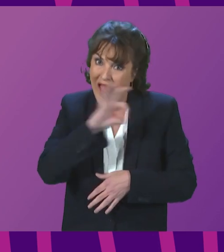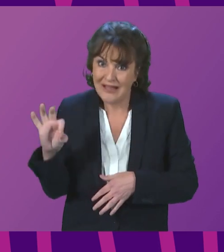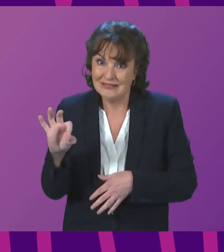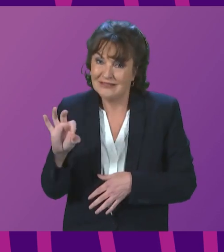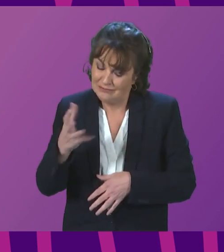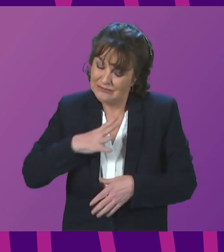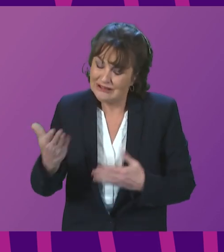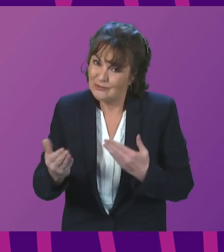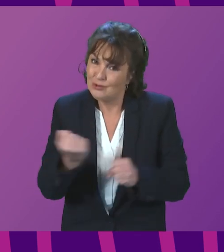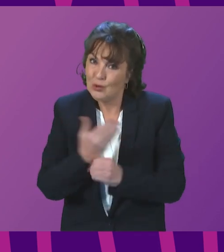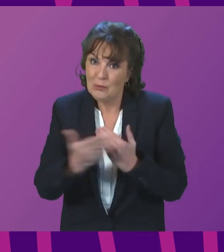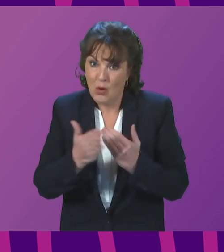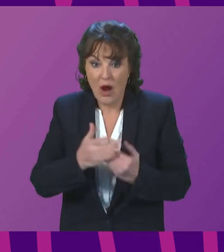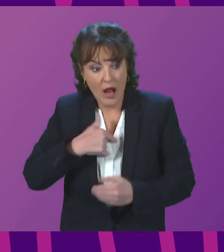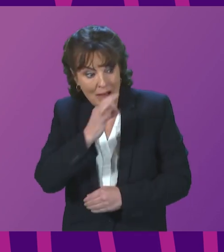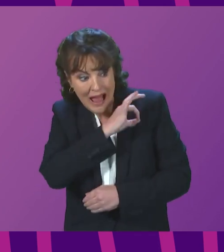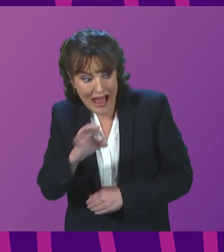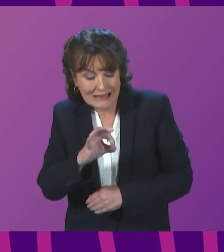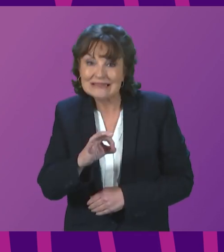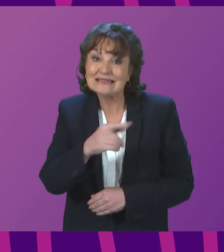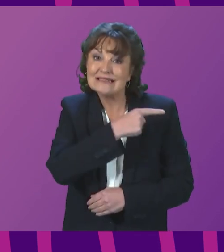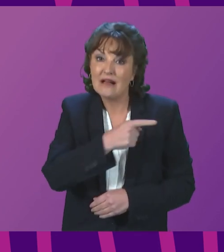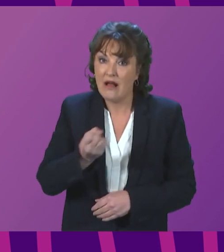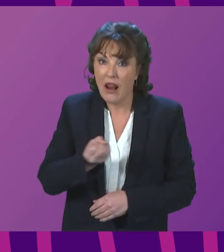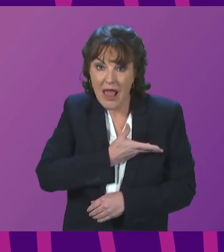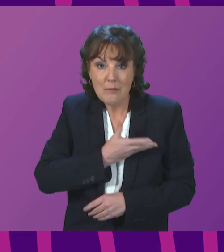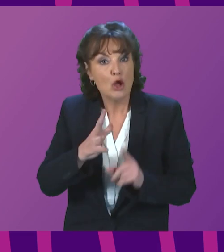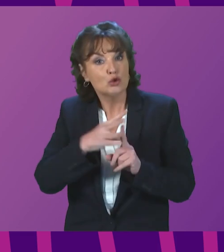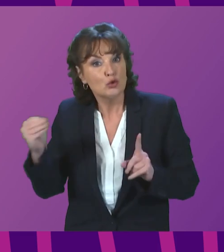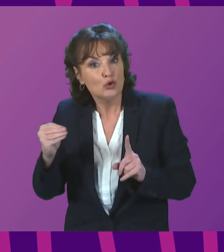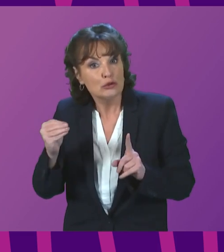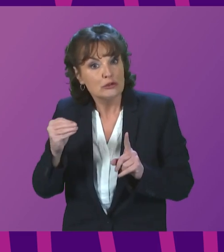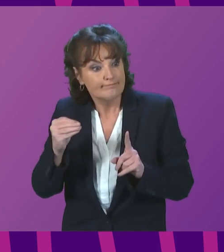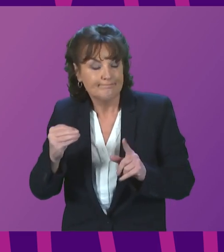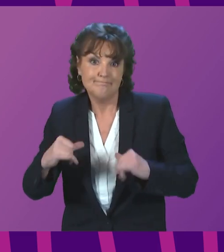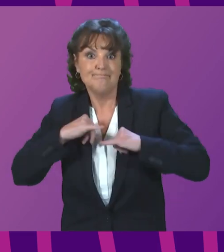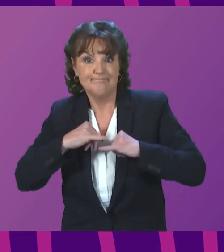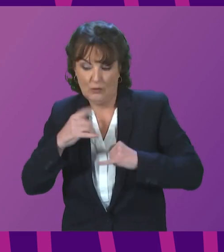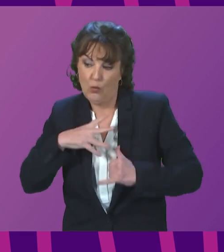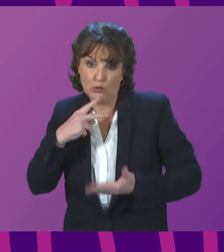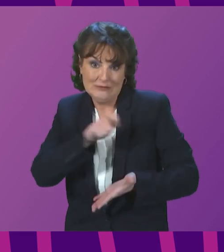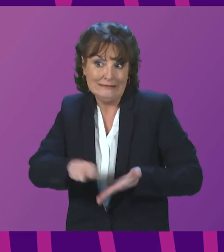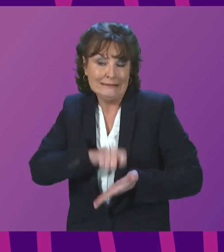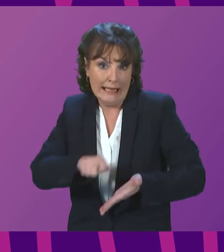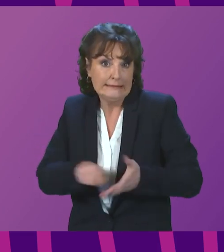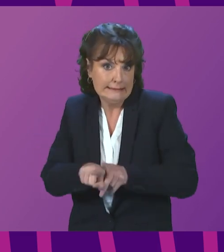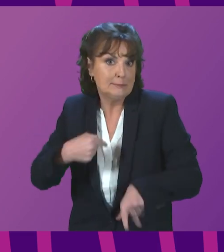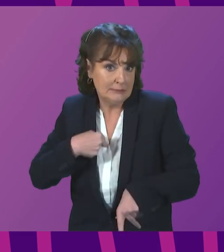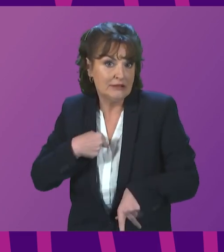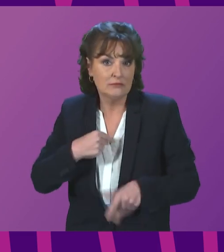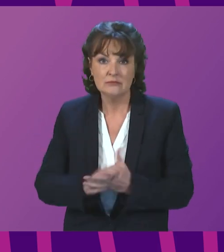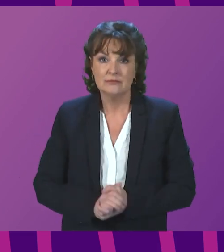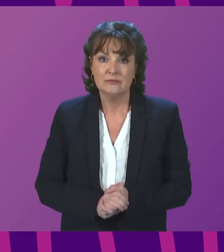and Alec Coe-Hamilton on that letter and I will leave with their offices later today. These are important matters.